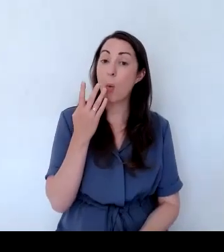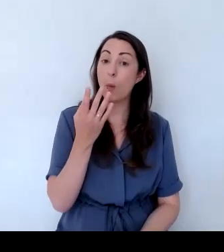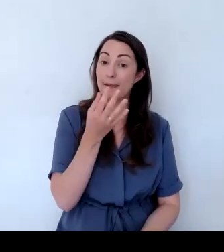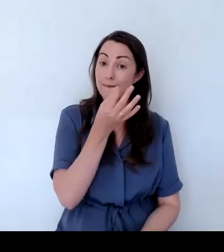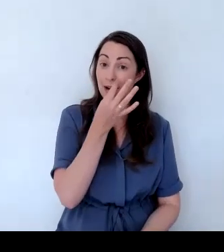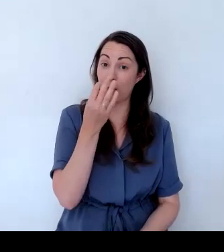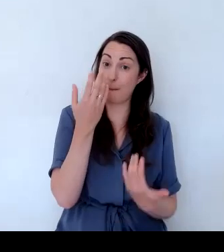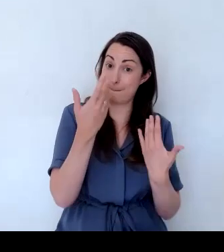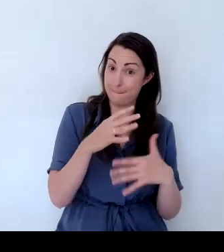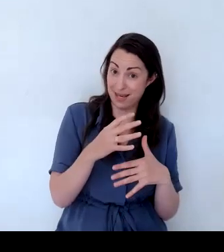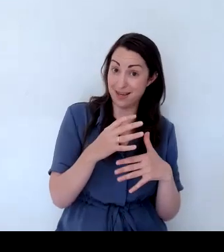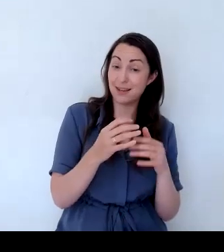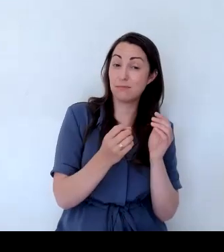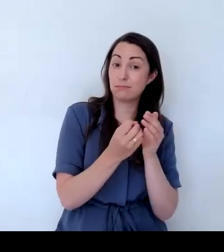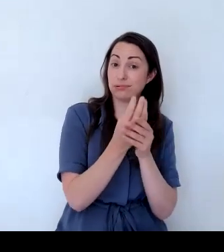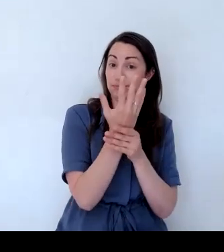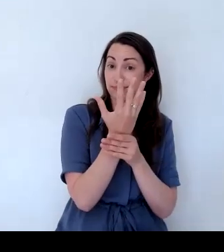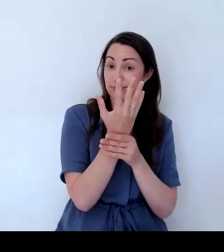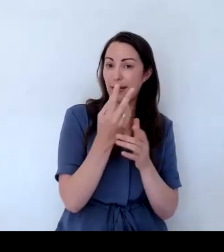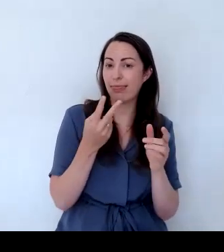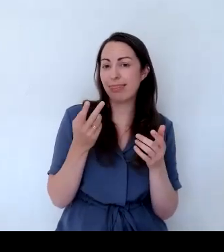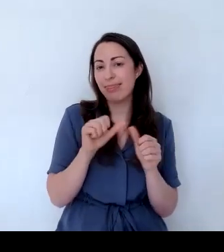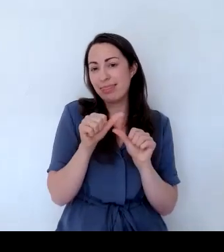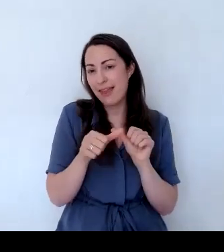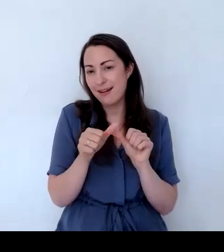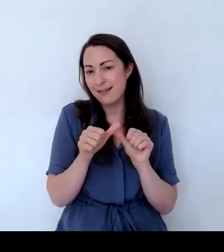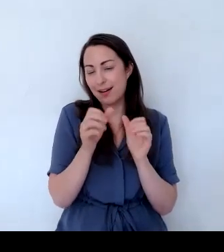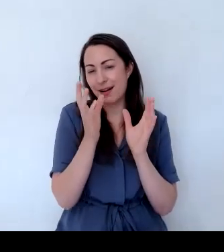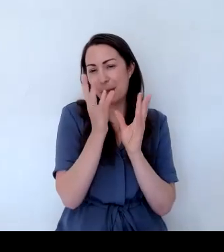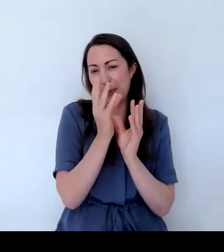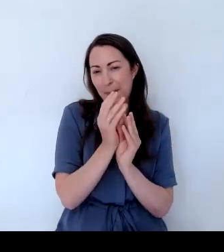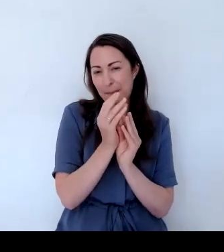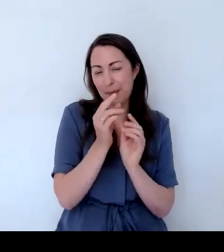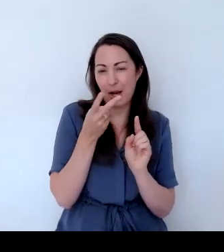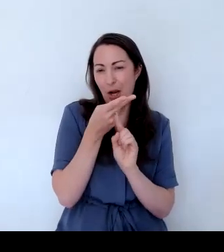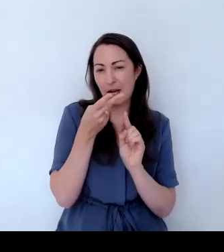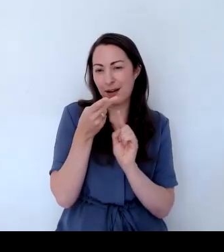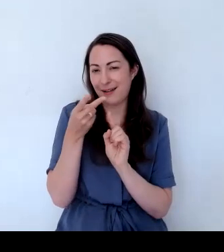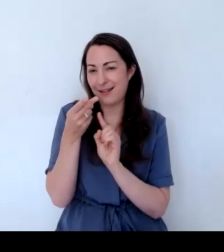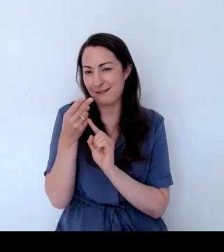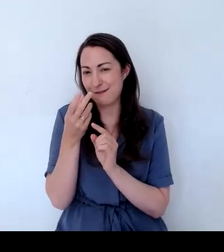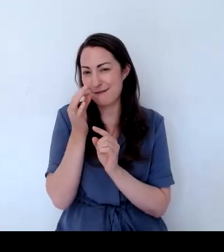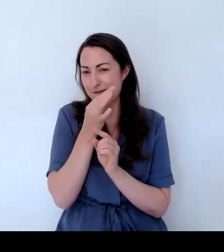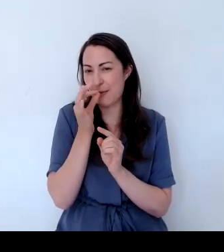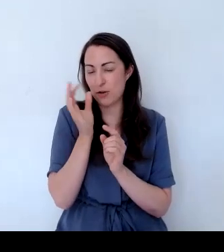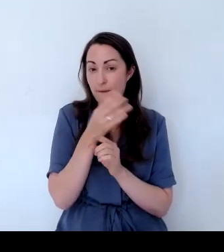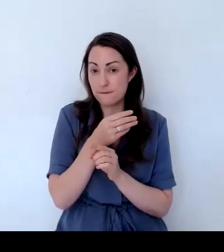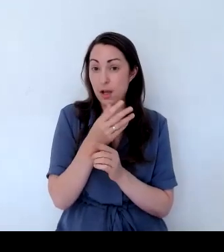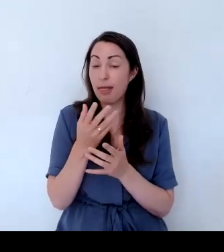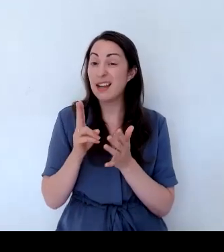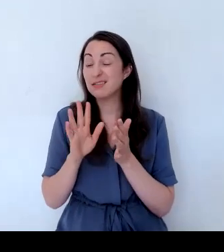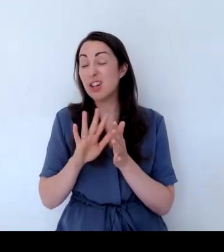off. then come November time, give them a good haircut, snip them. And then